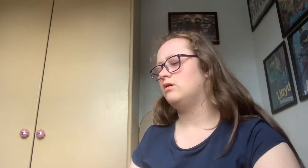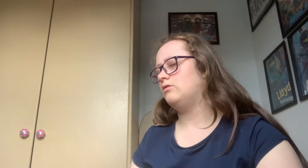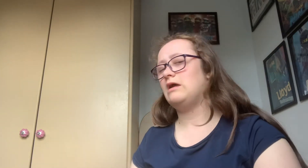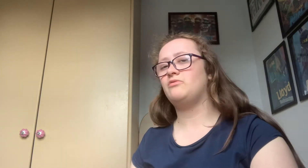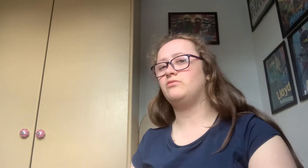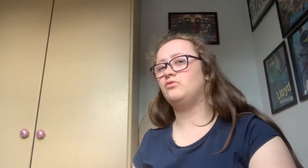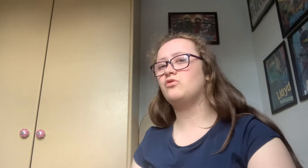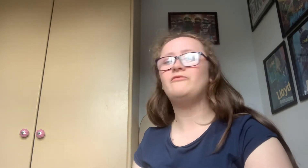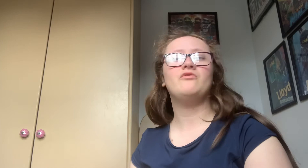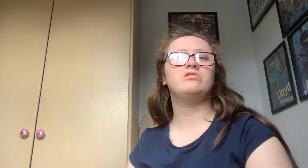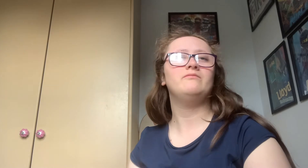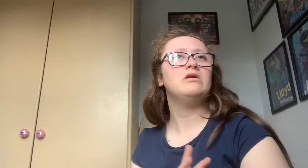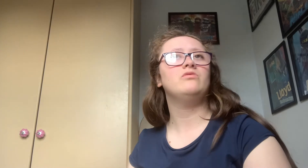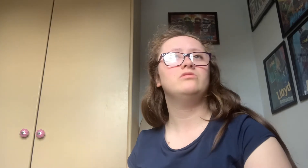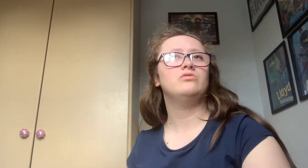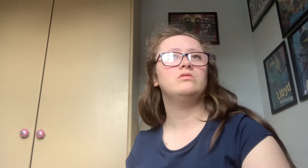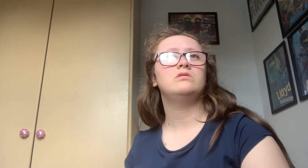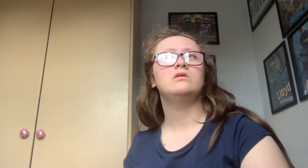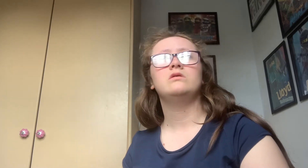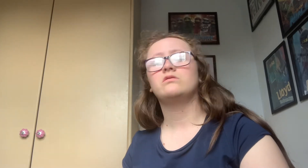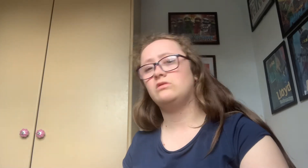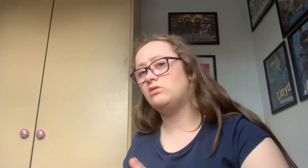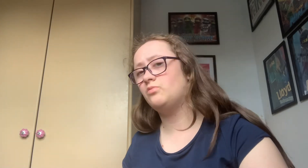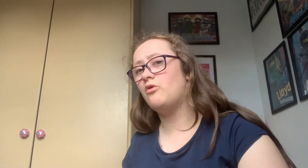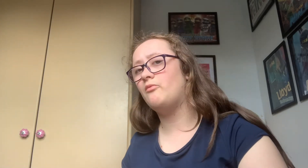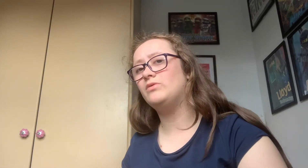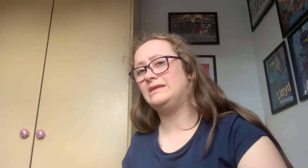Anyways, we're not going to focus on me going to school. This is more important